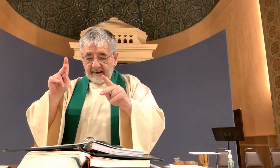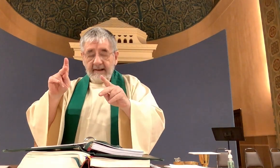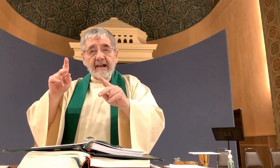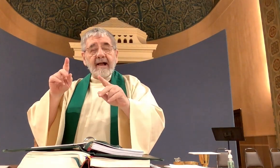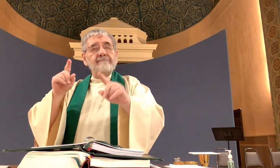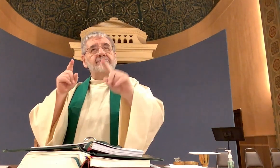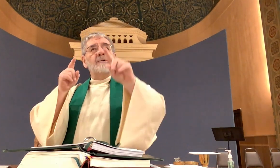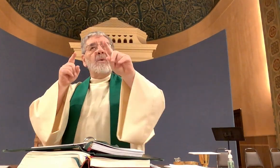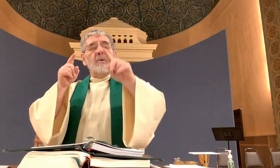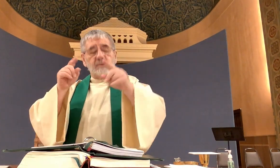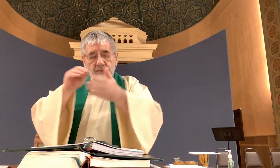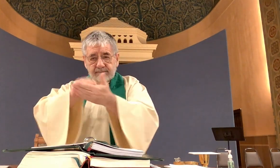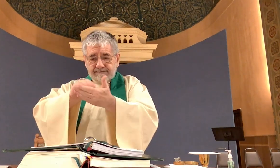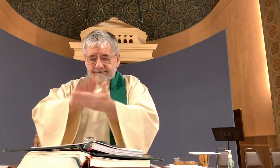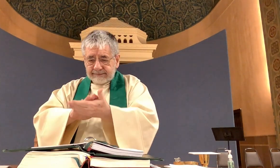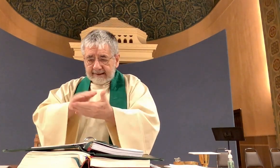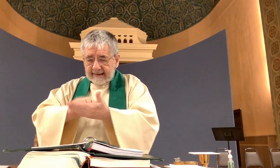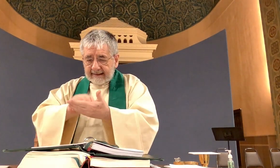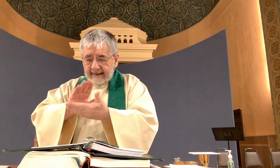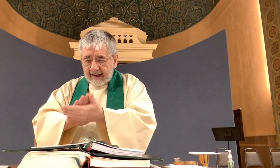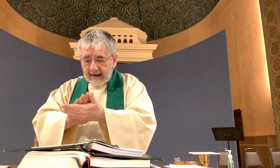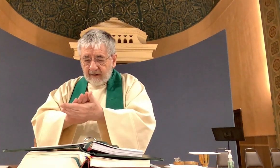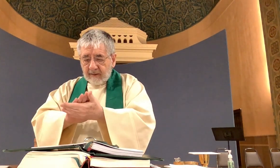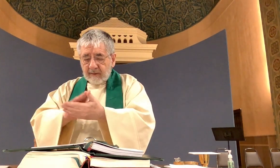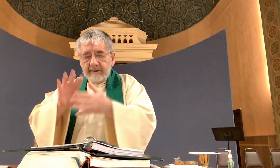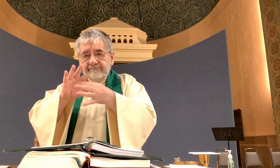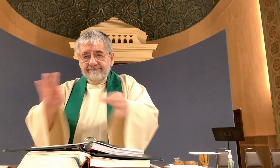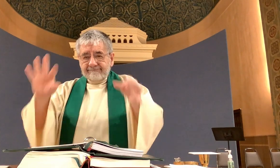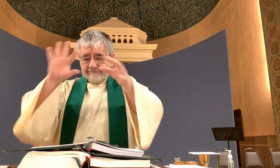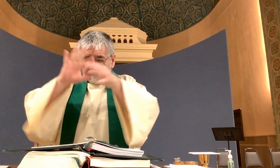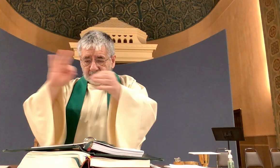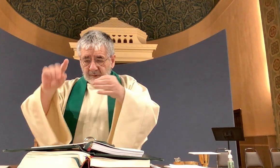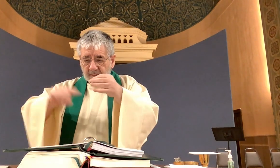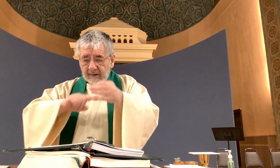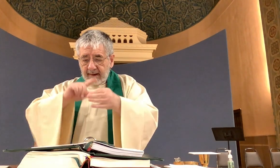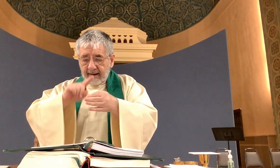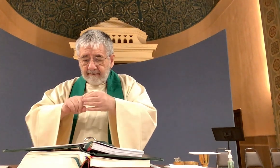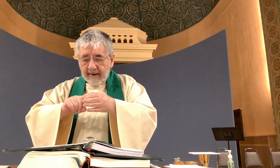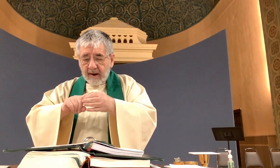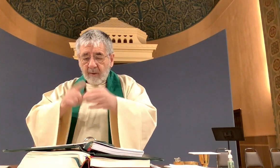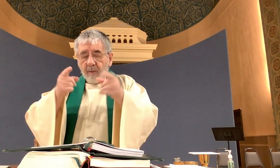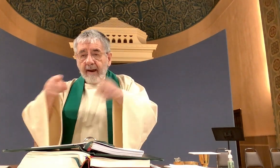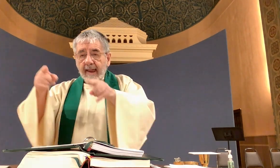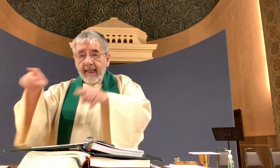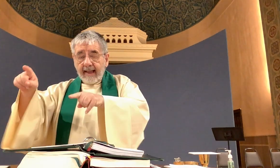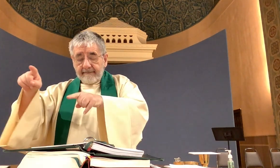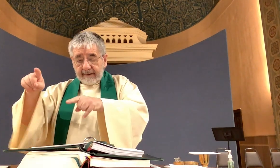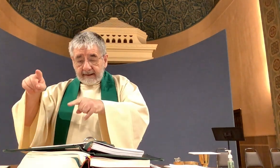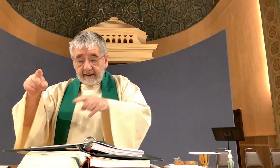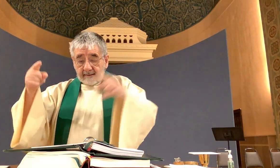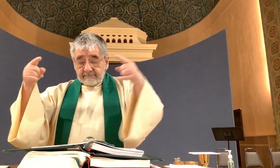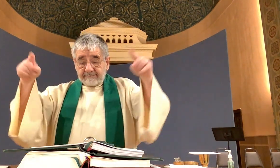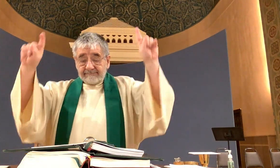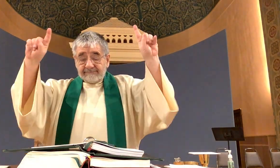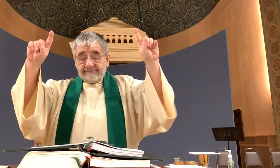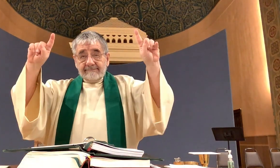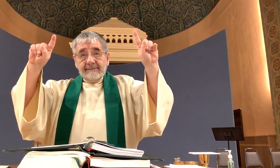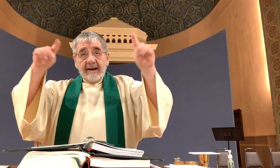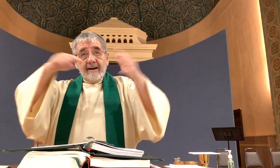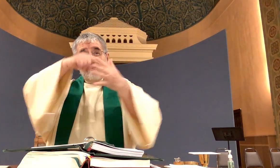Since many have undertaken to compile a narrative of the events that have been fulfilled